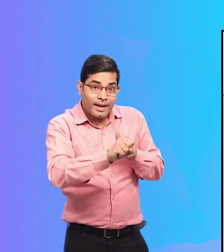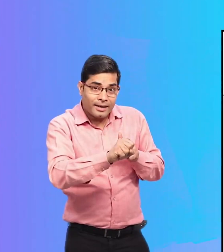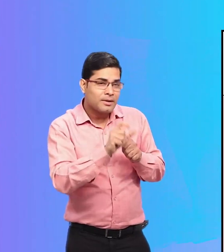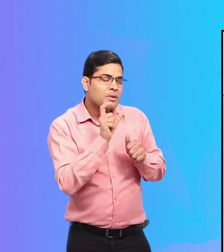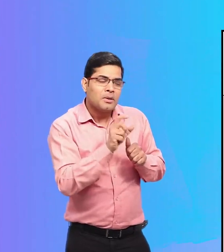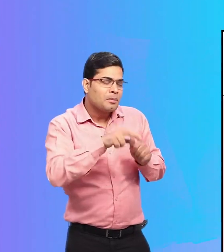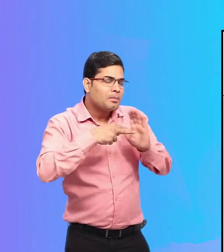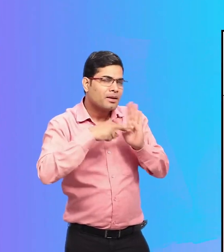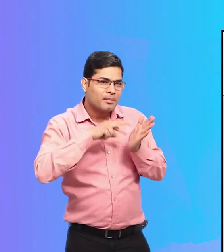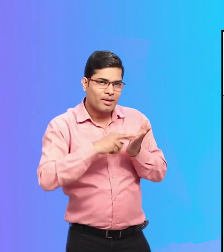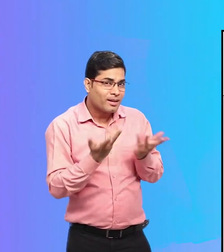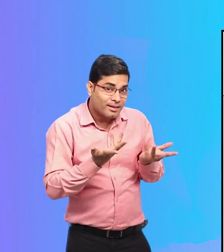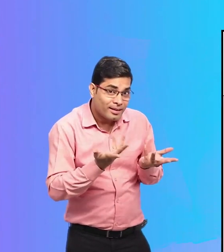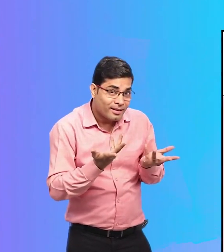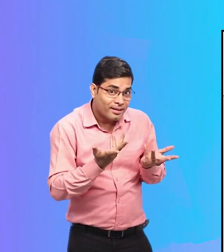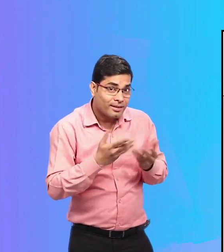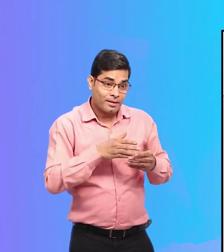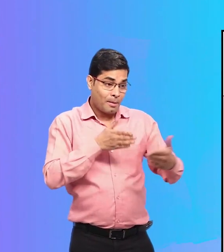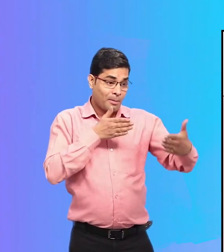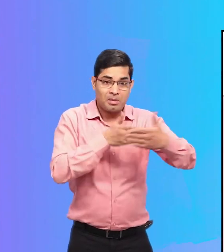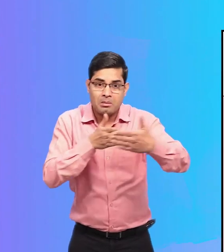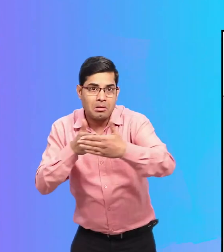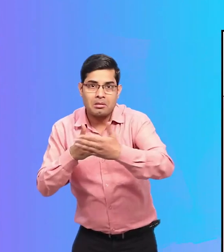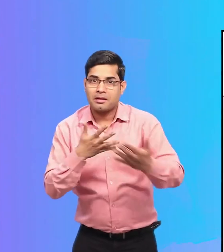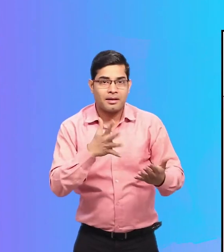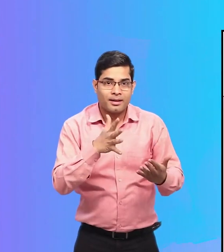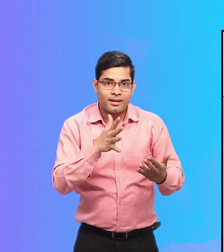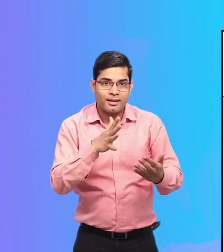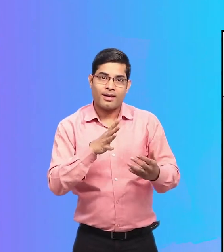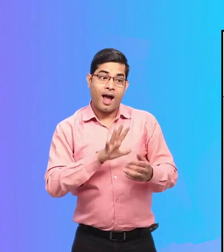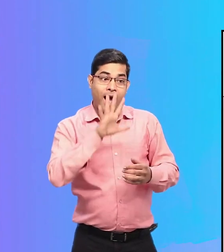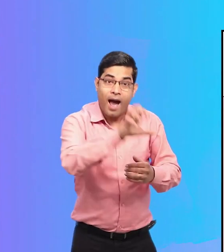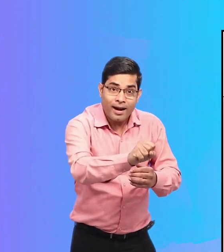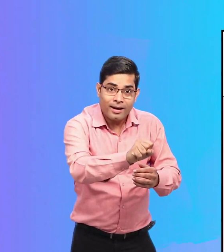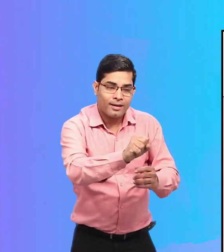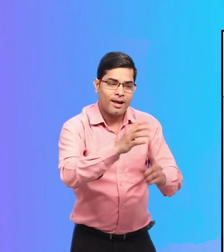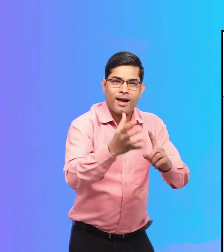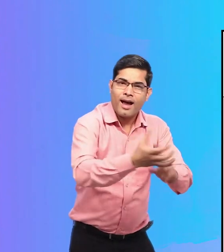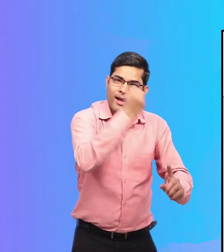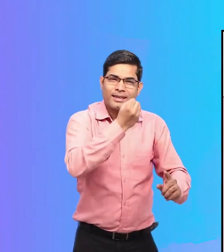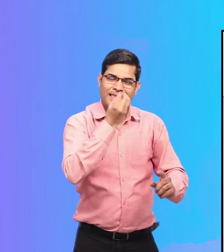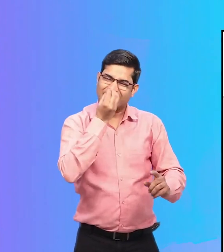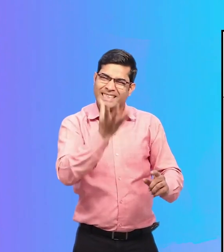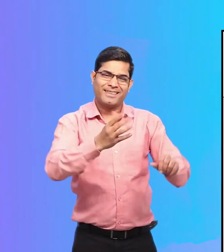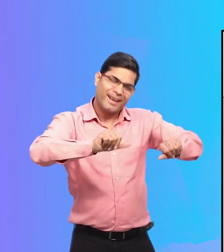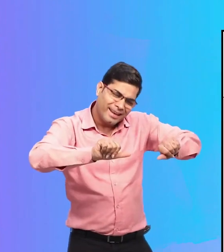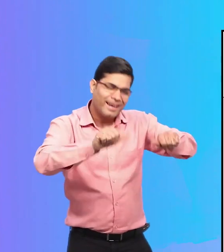Accessibility beta, it means to be able to reach or obtain easily. It helps make things